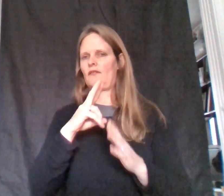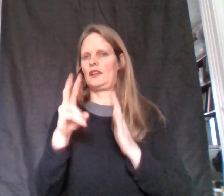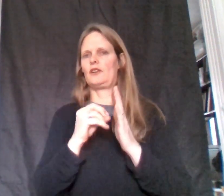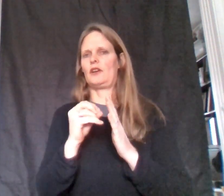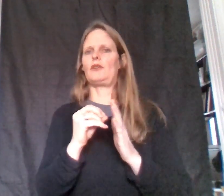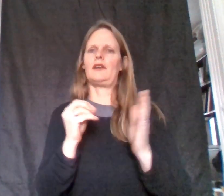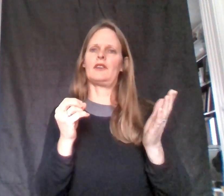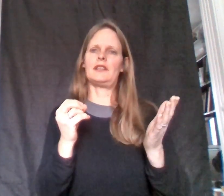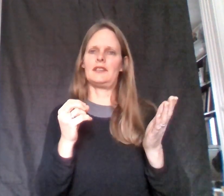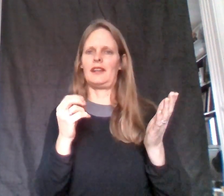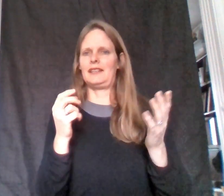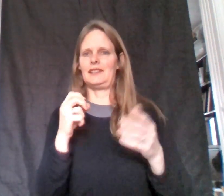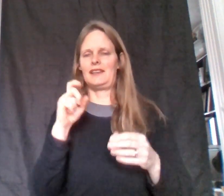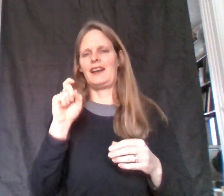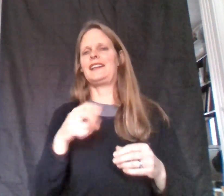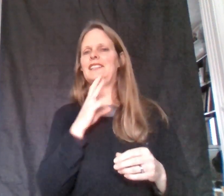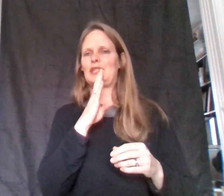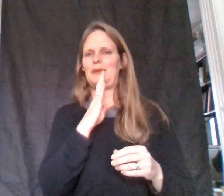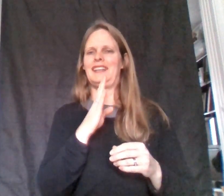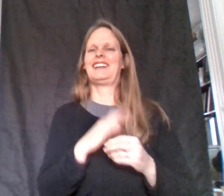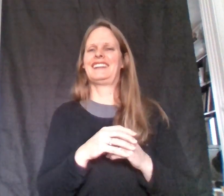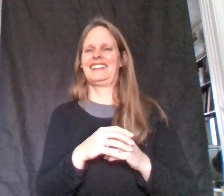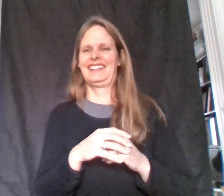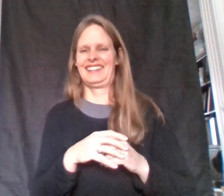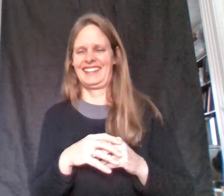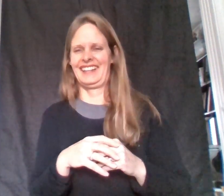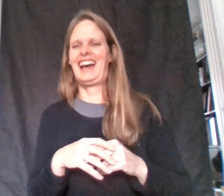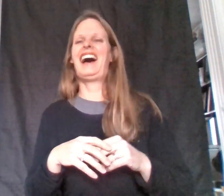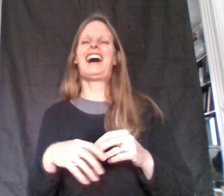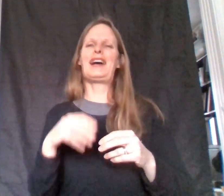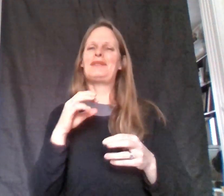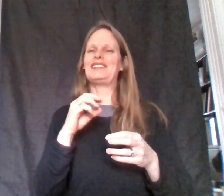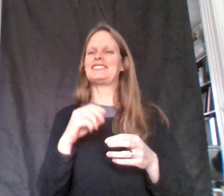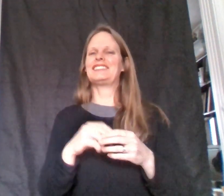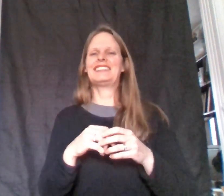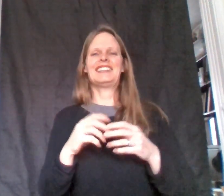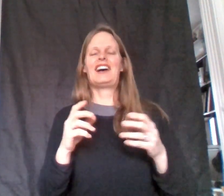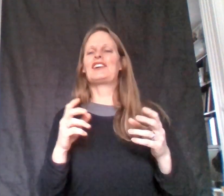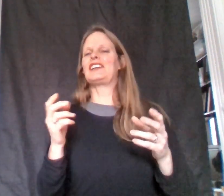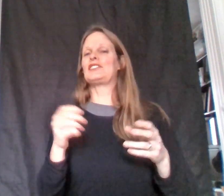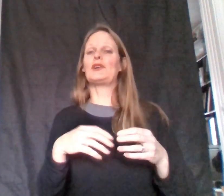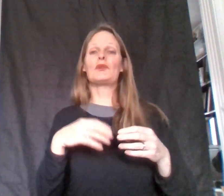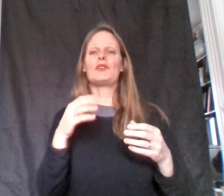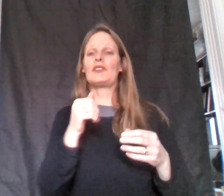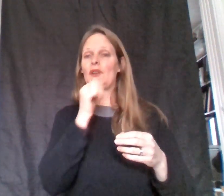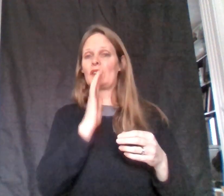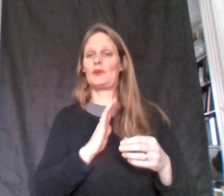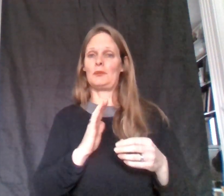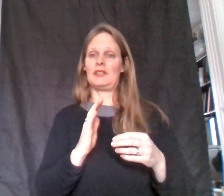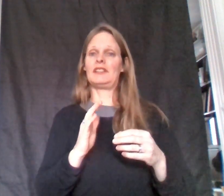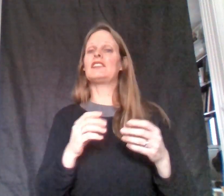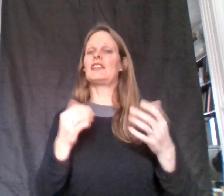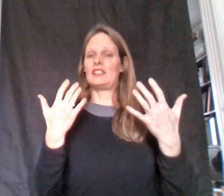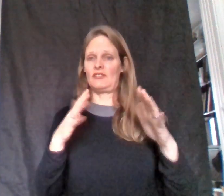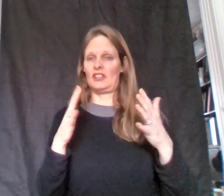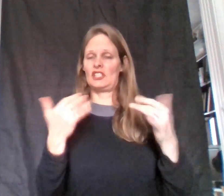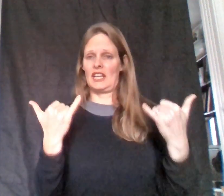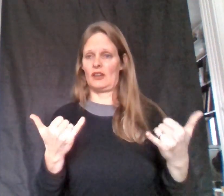Oh, I forgot to, I need, I need to speak. I've been, okay. So the woman is finished now.